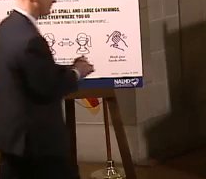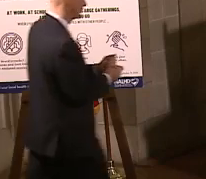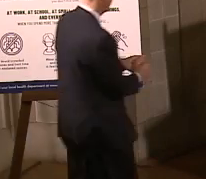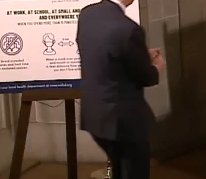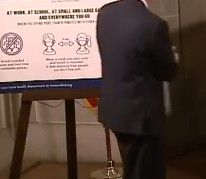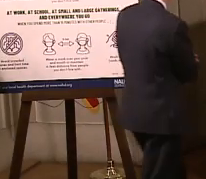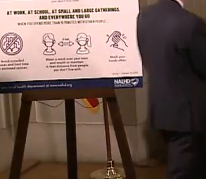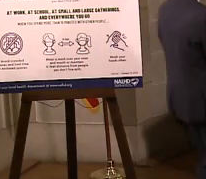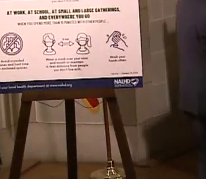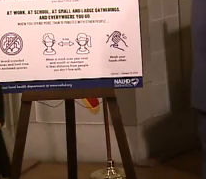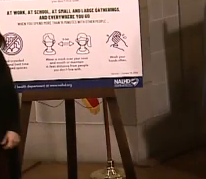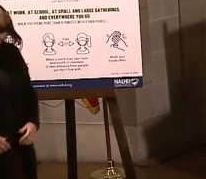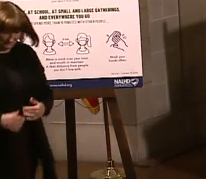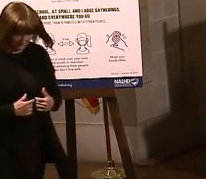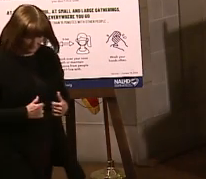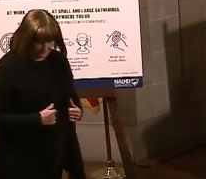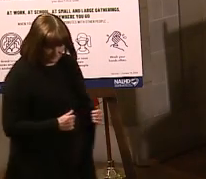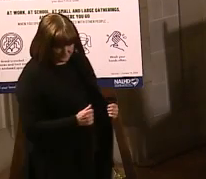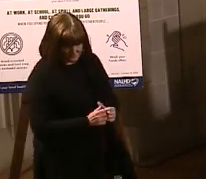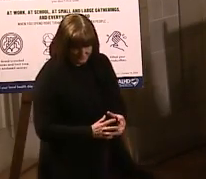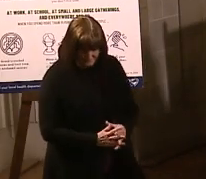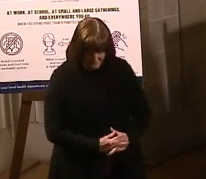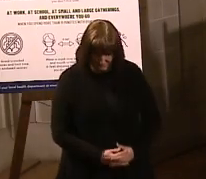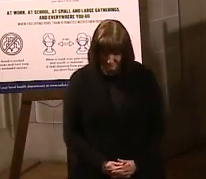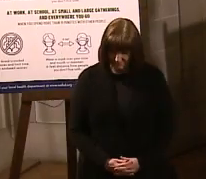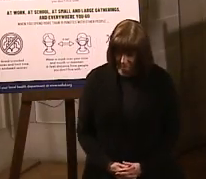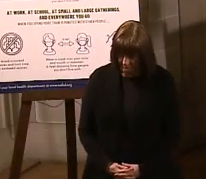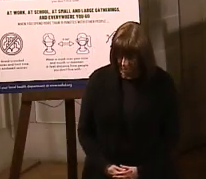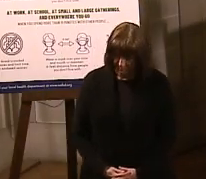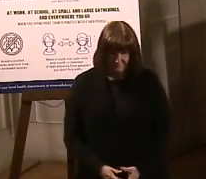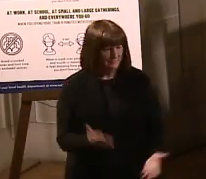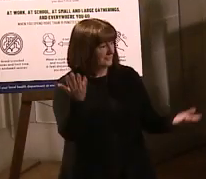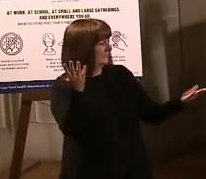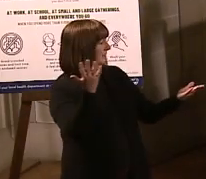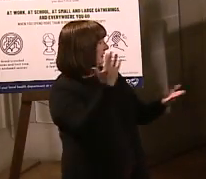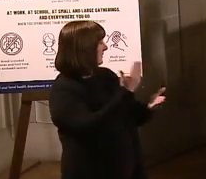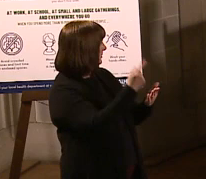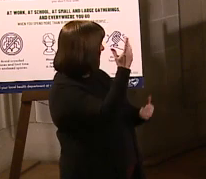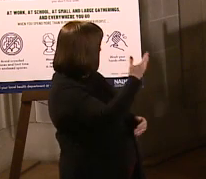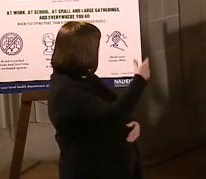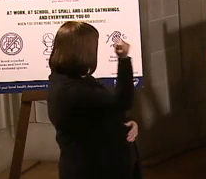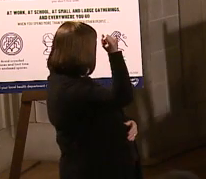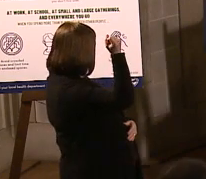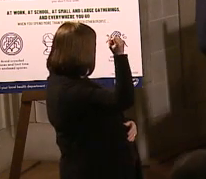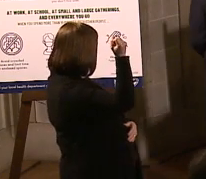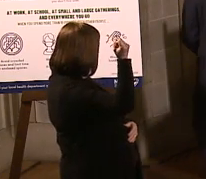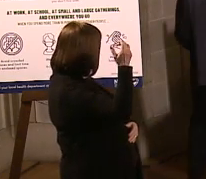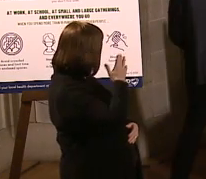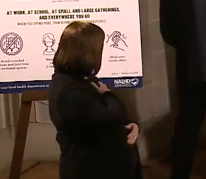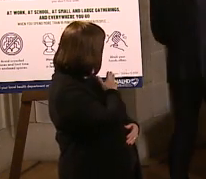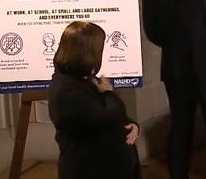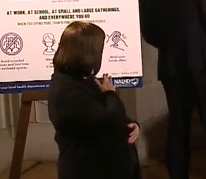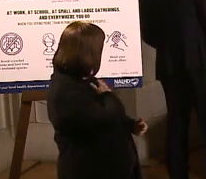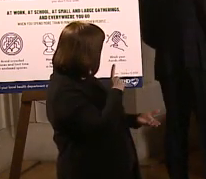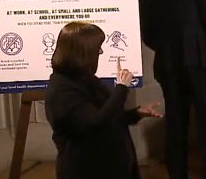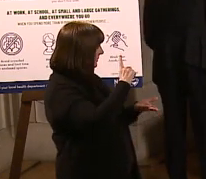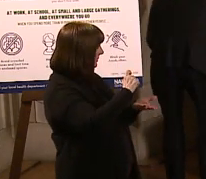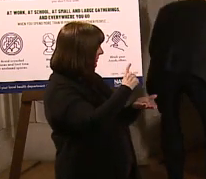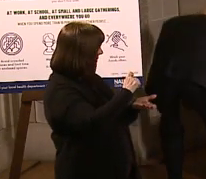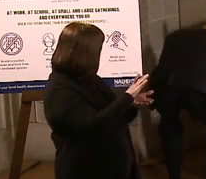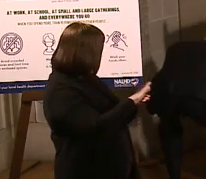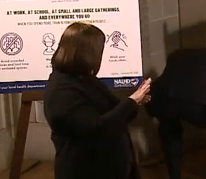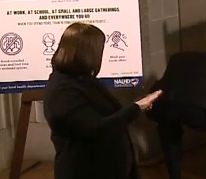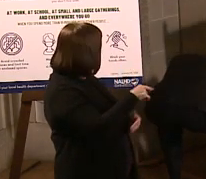Right here, somebody took my hand sanitizer,